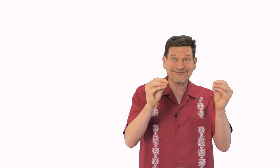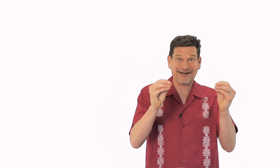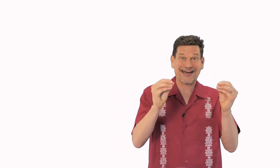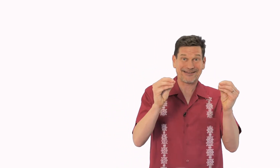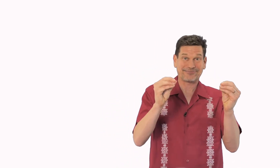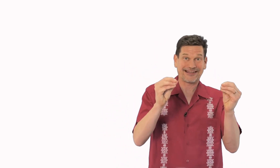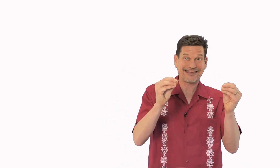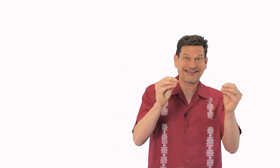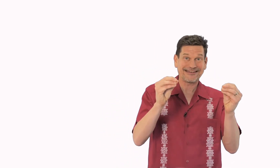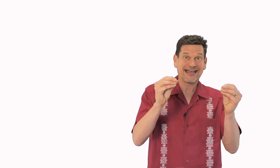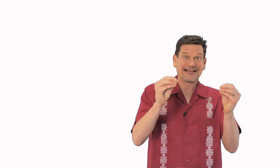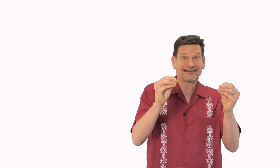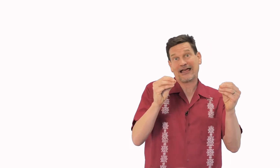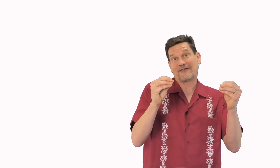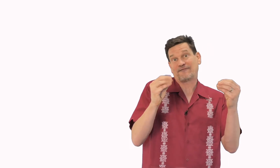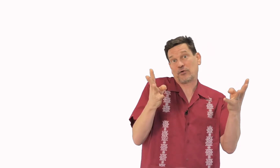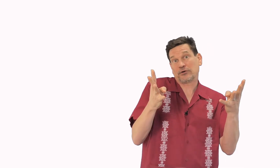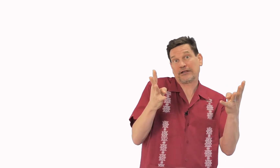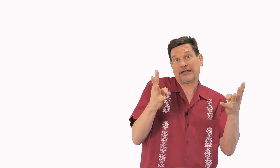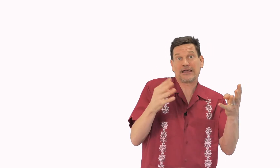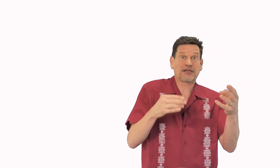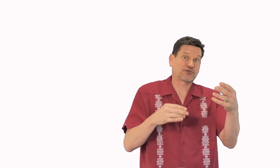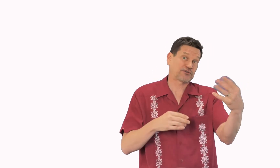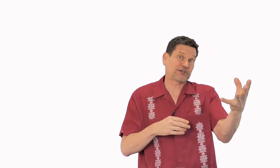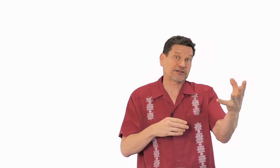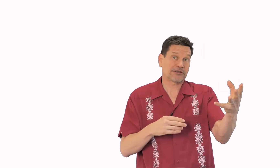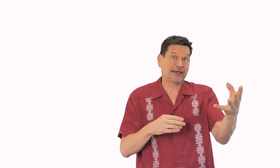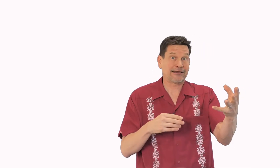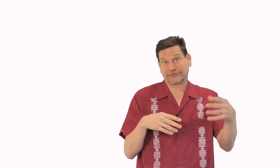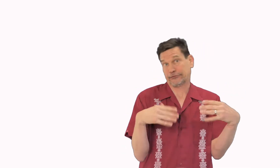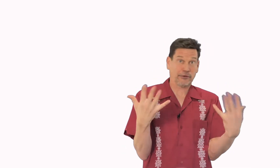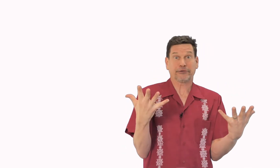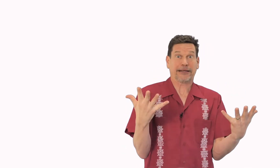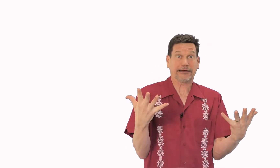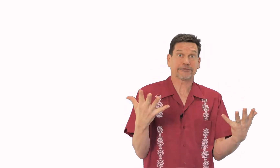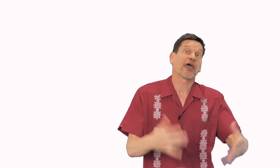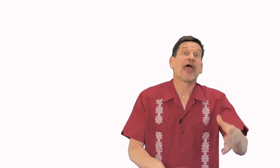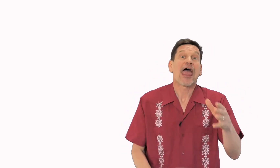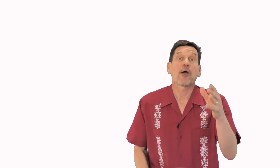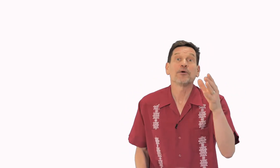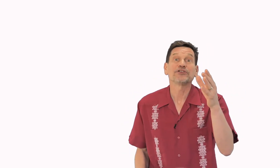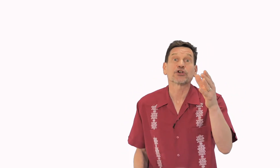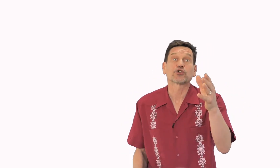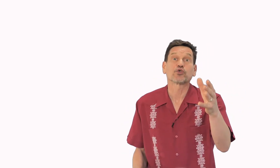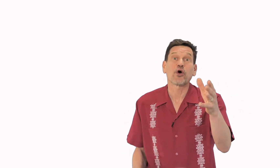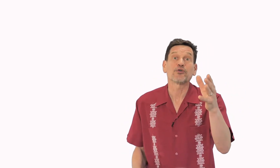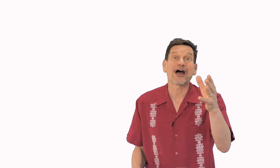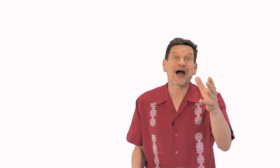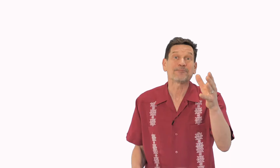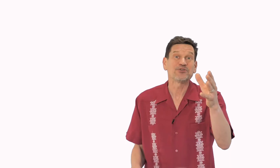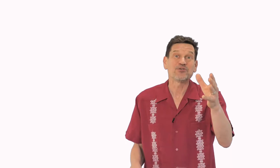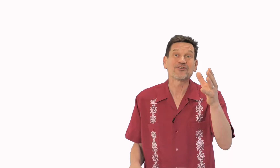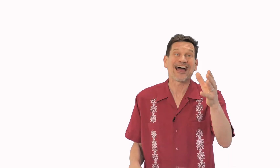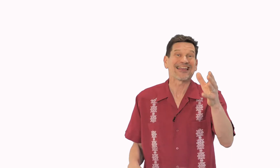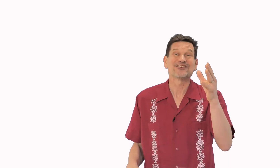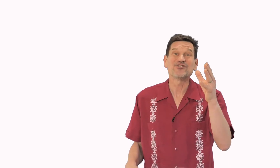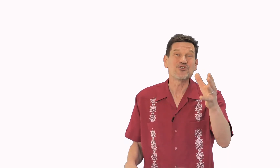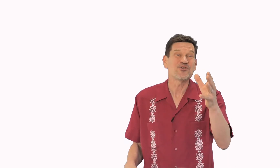body plan like four legs or six legs or no legs and when you're grown up you've got new